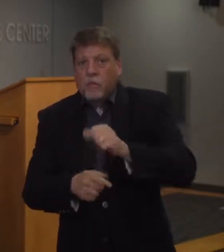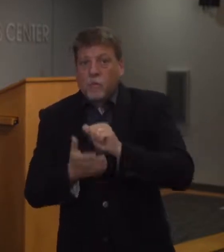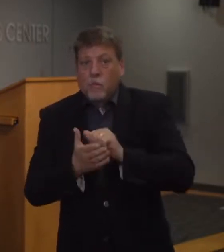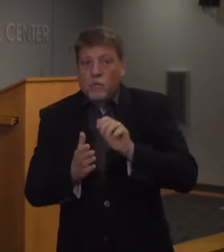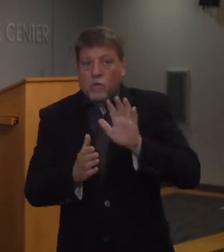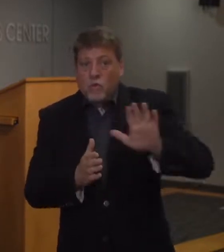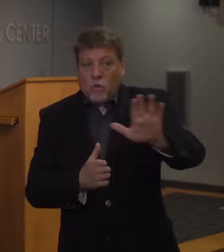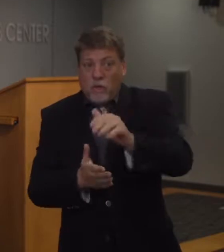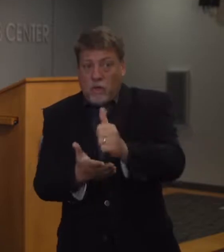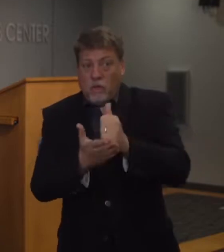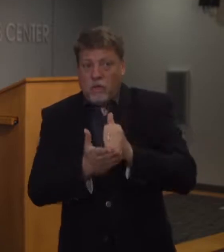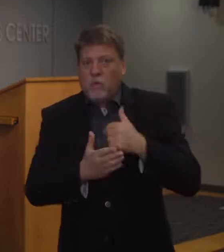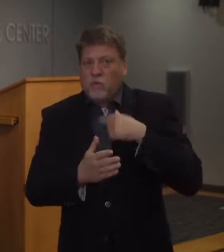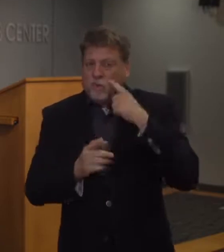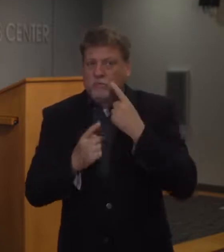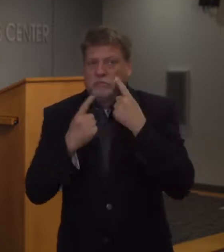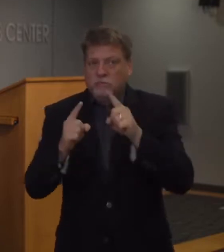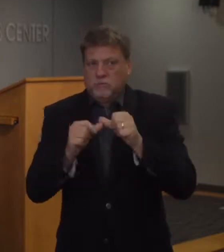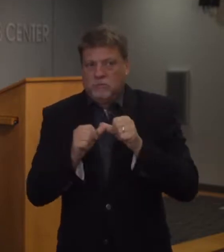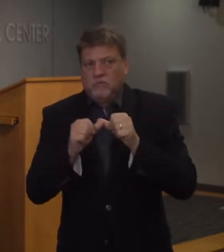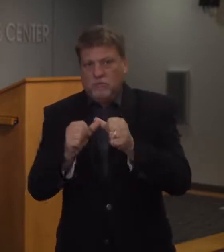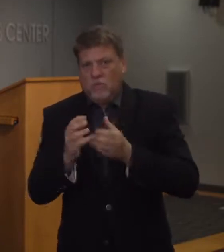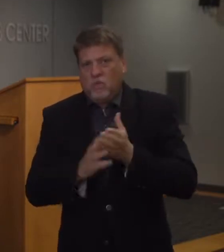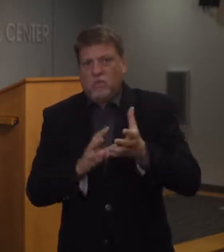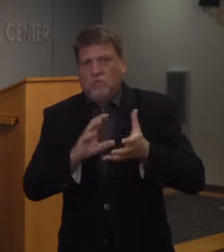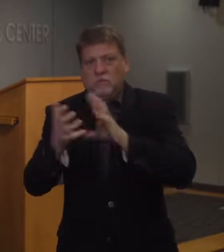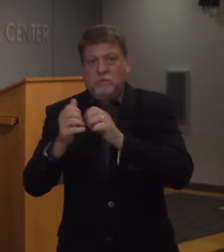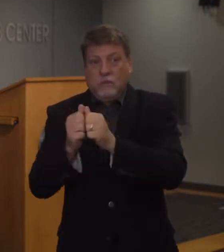all get through this pandemic together. Thank you.